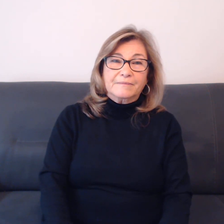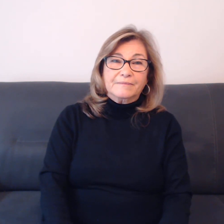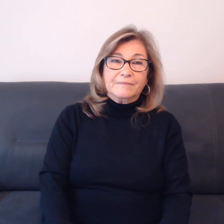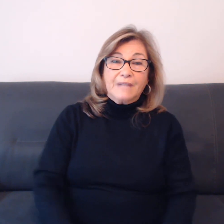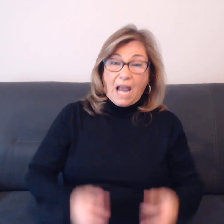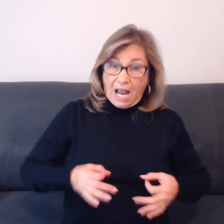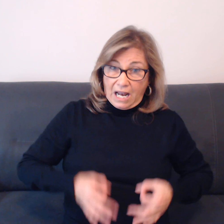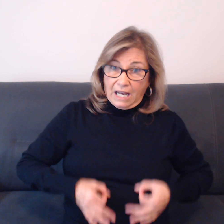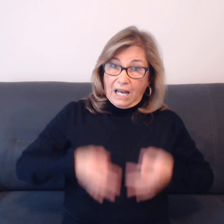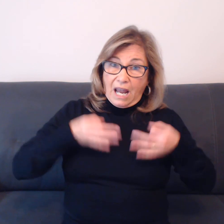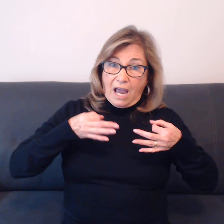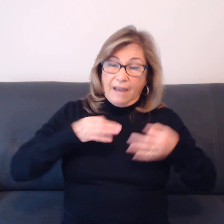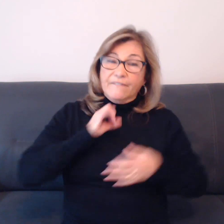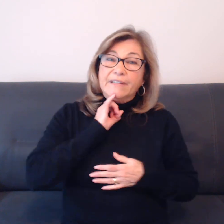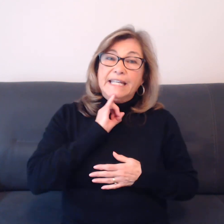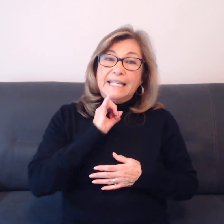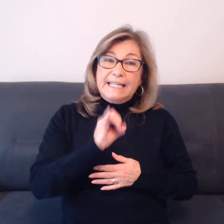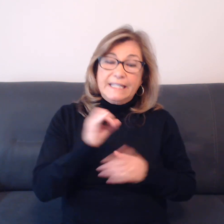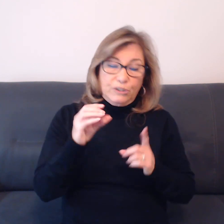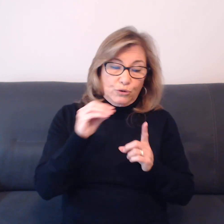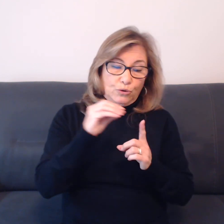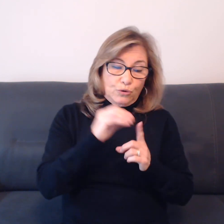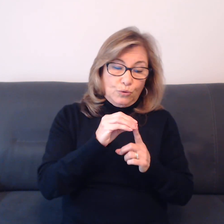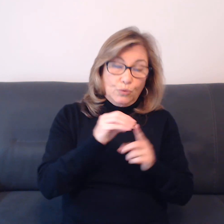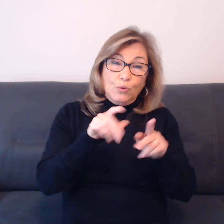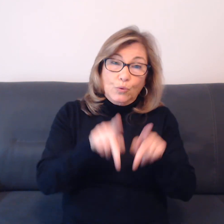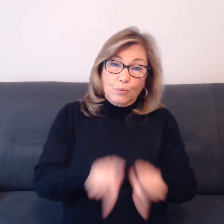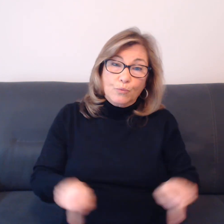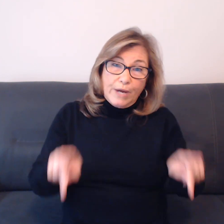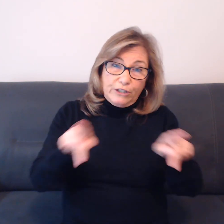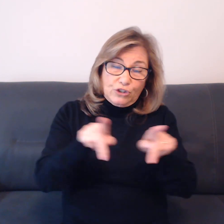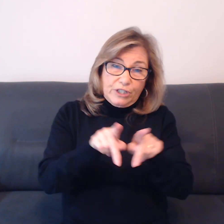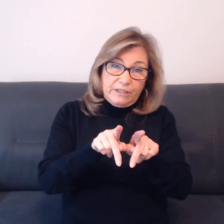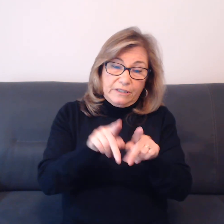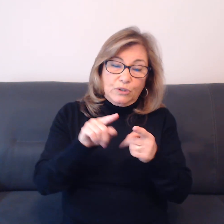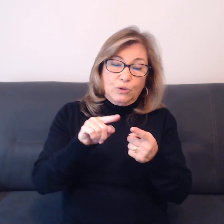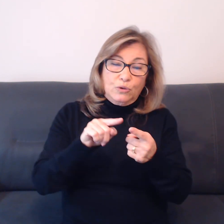life life is too precious to waste. Thank